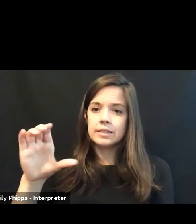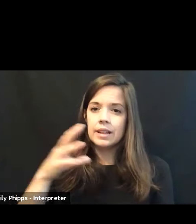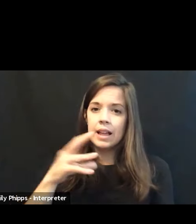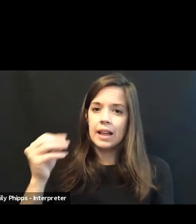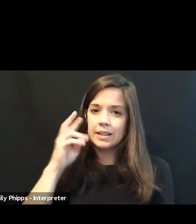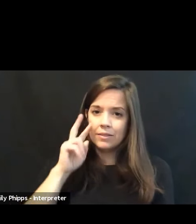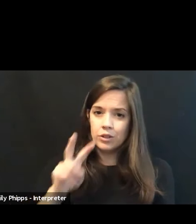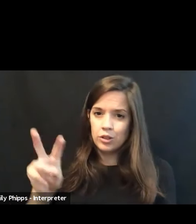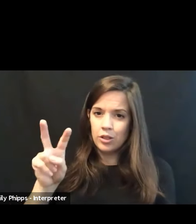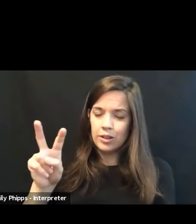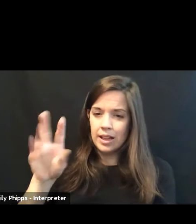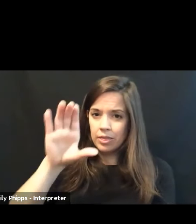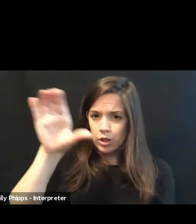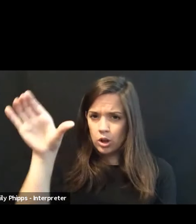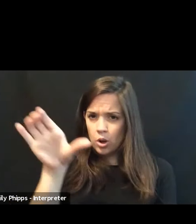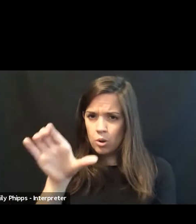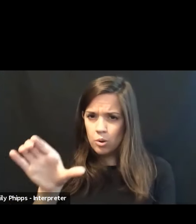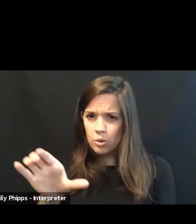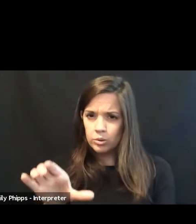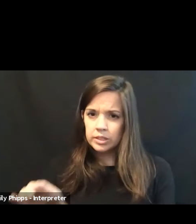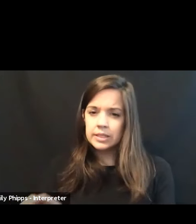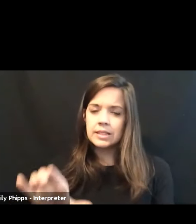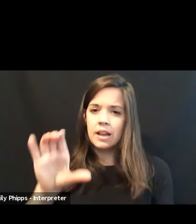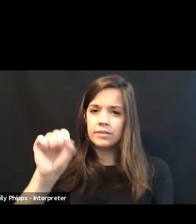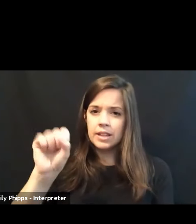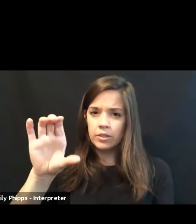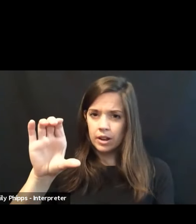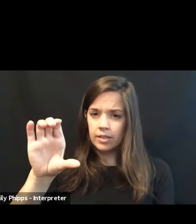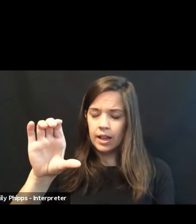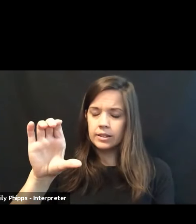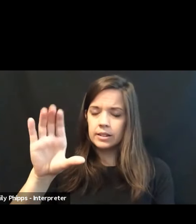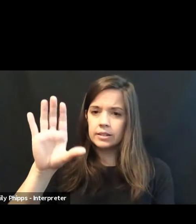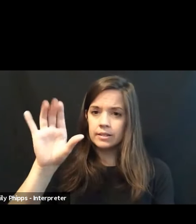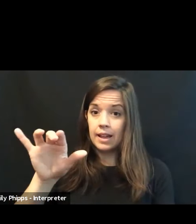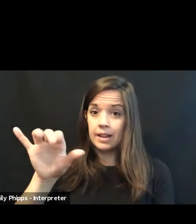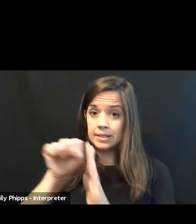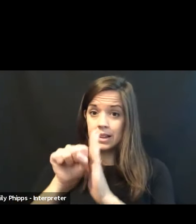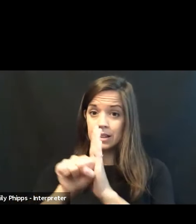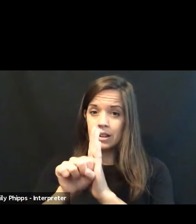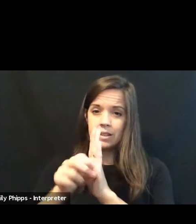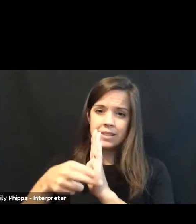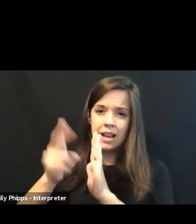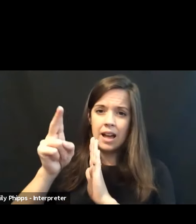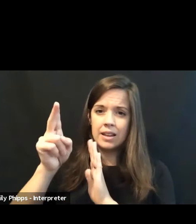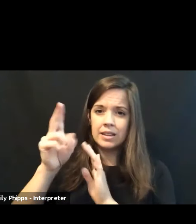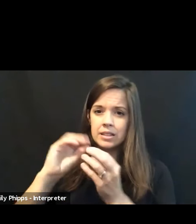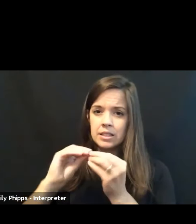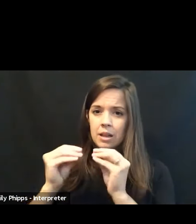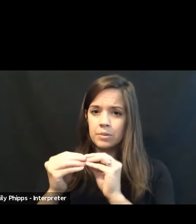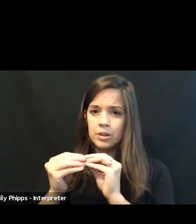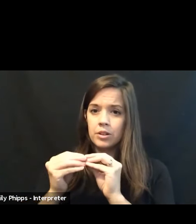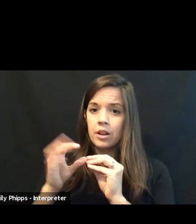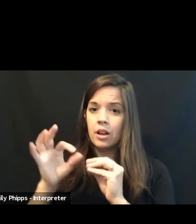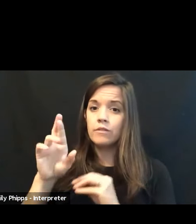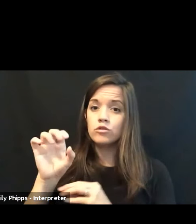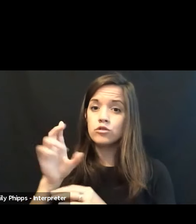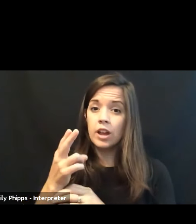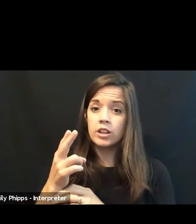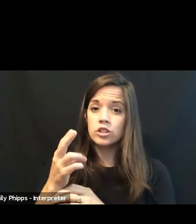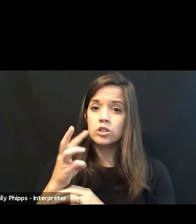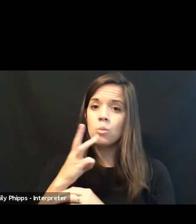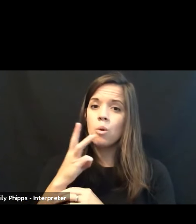at the coast of South Carolina, which has the highest proportion of freshwater marsh